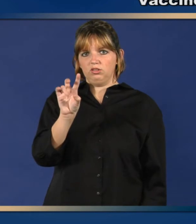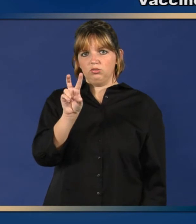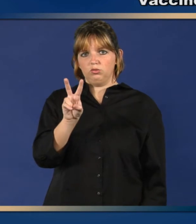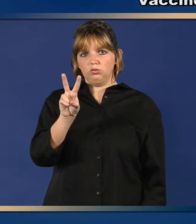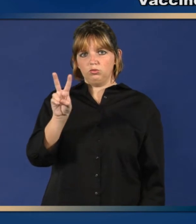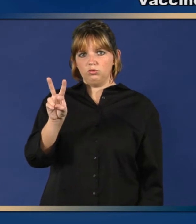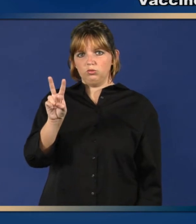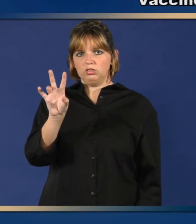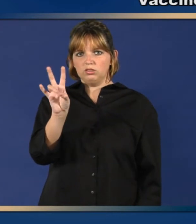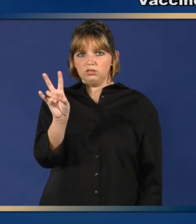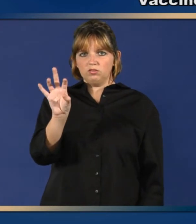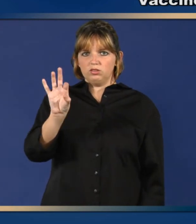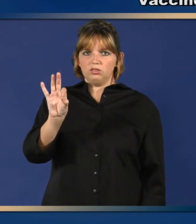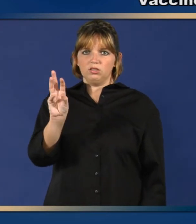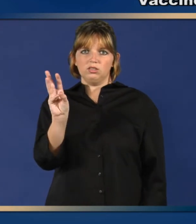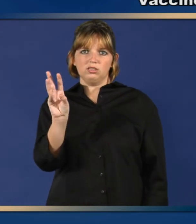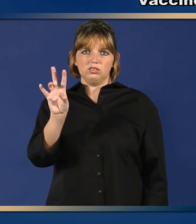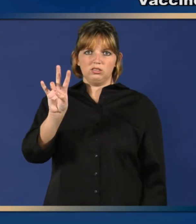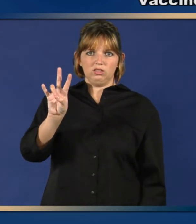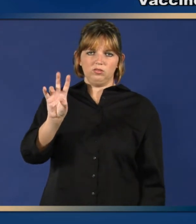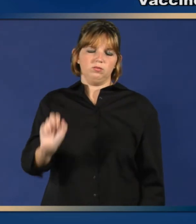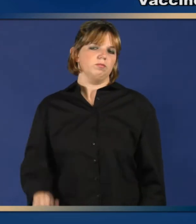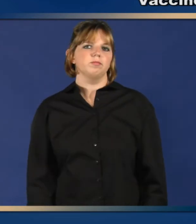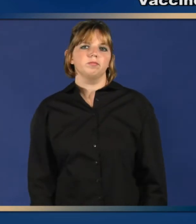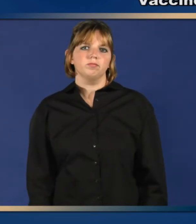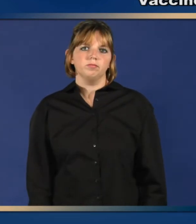-7967.